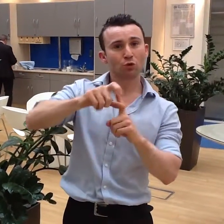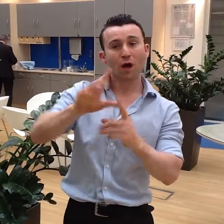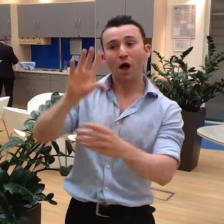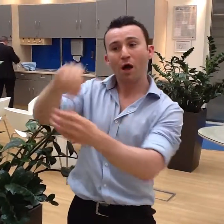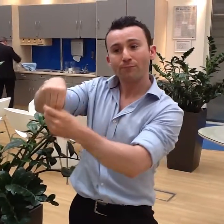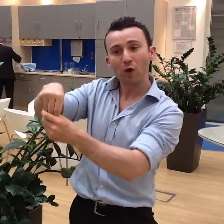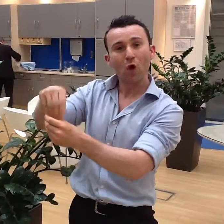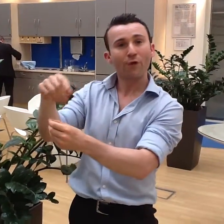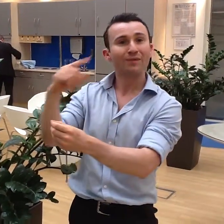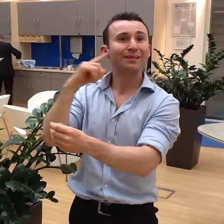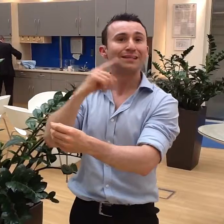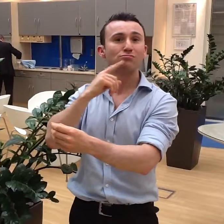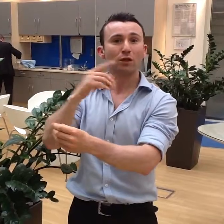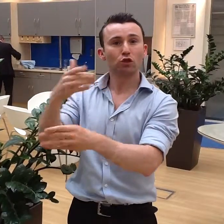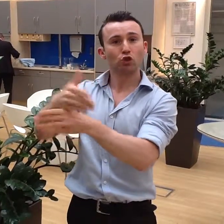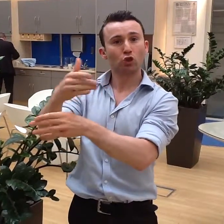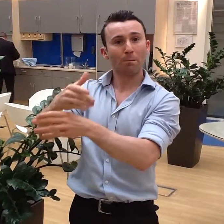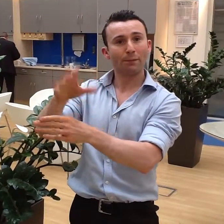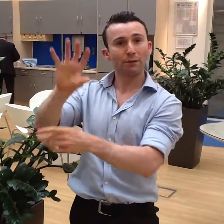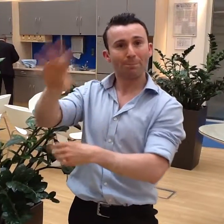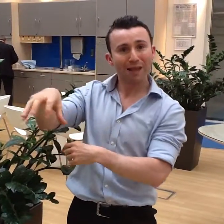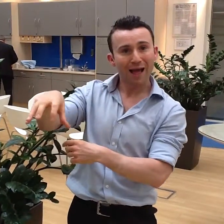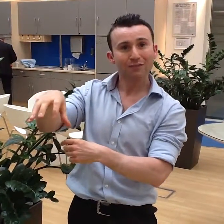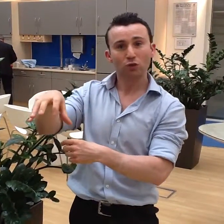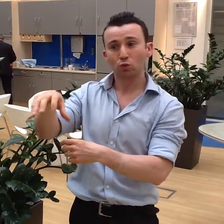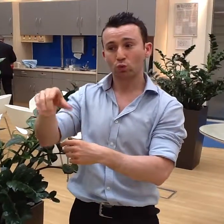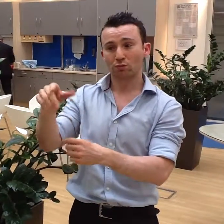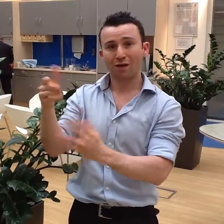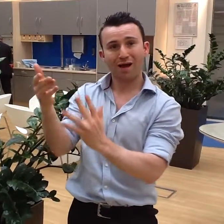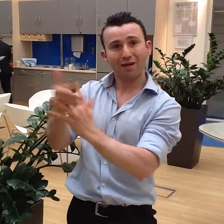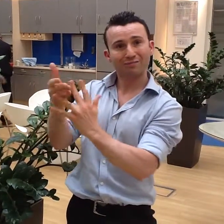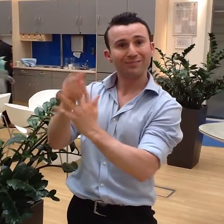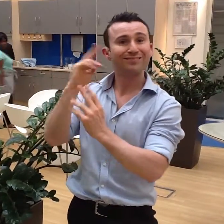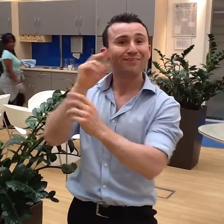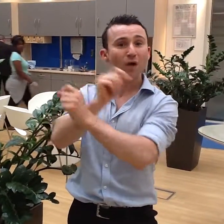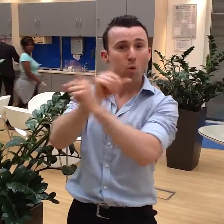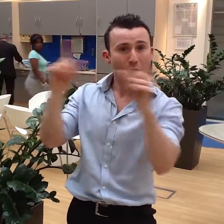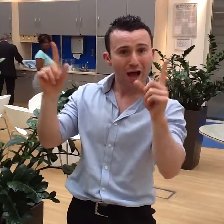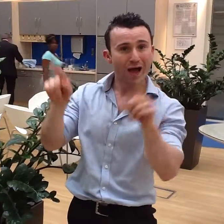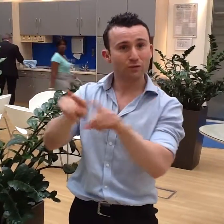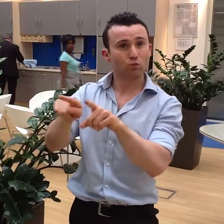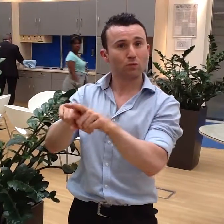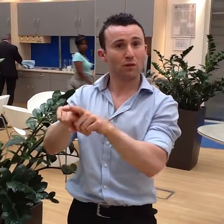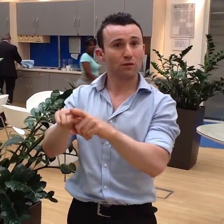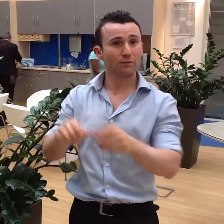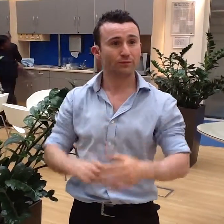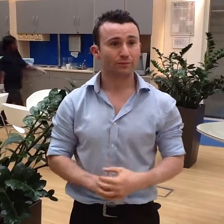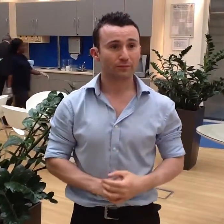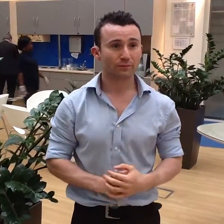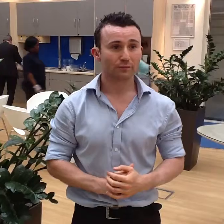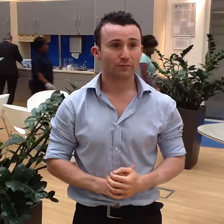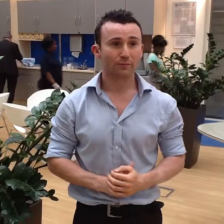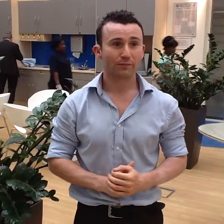benefit for the deaf community to be involved in hearing companies. And they have access to deaf awareness as well.